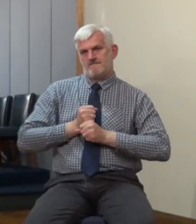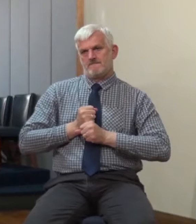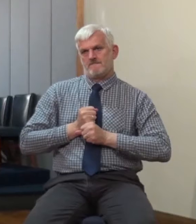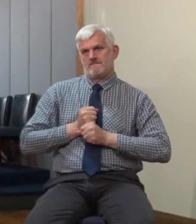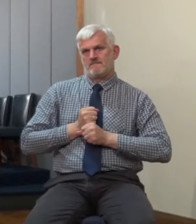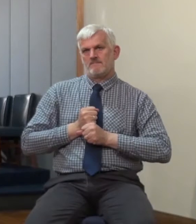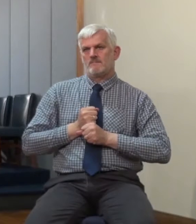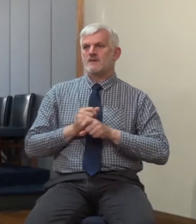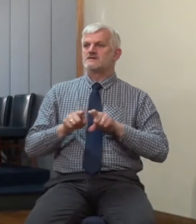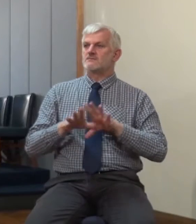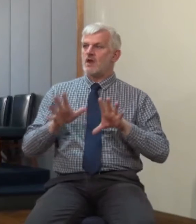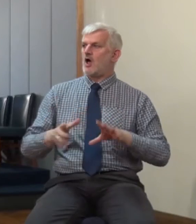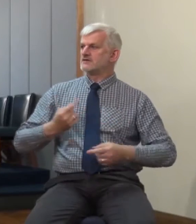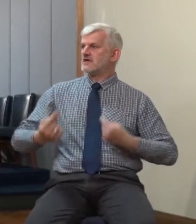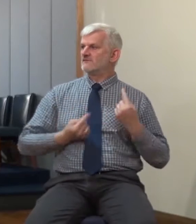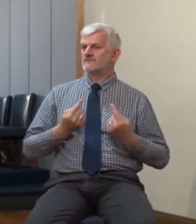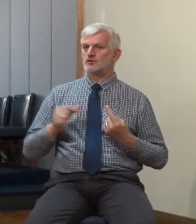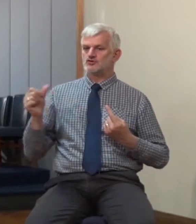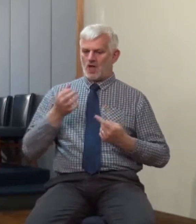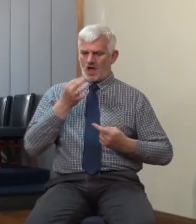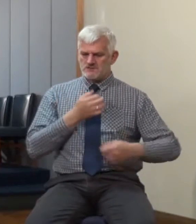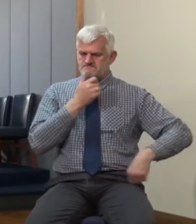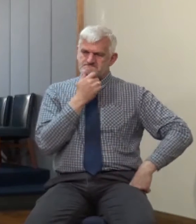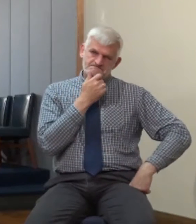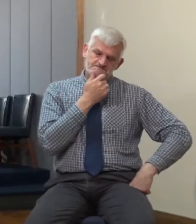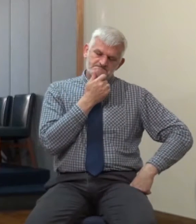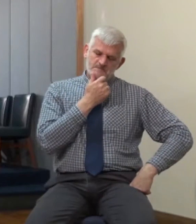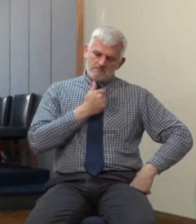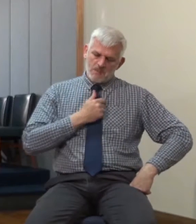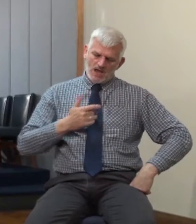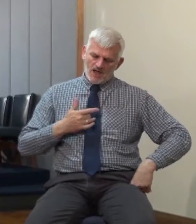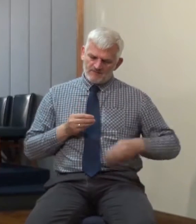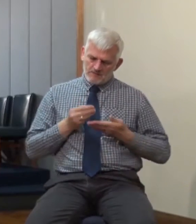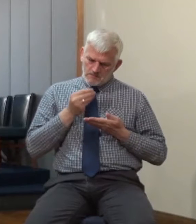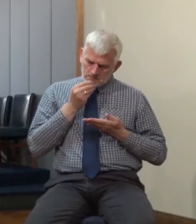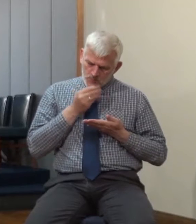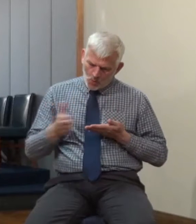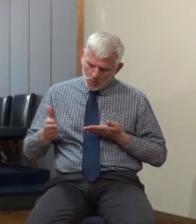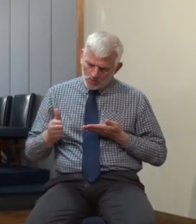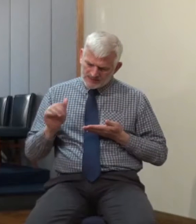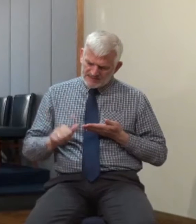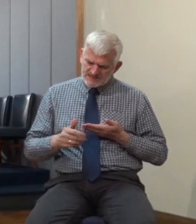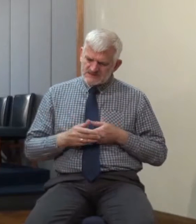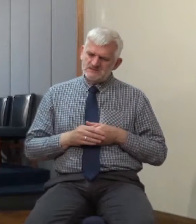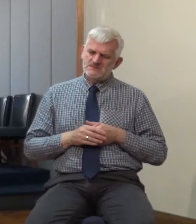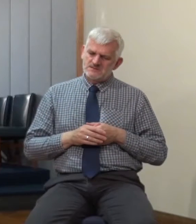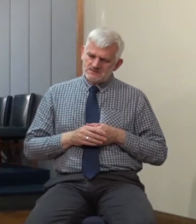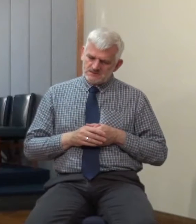defenders. Is my life pure? Is my life clear? Am I as far as I